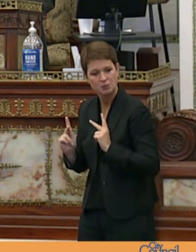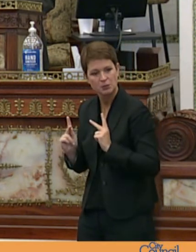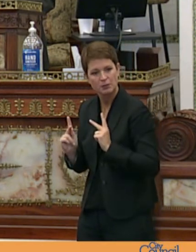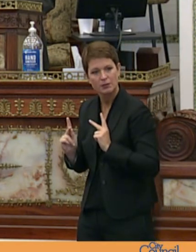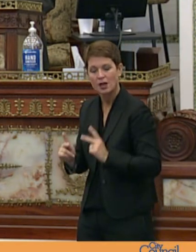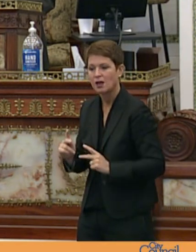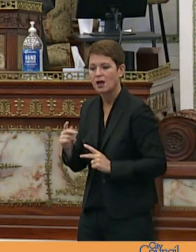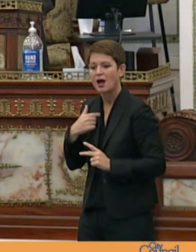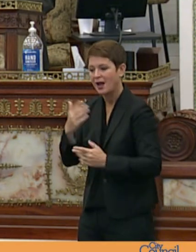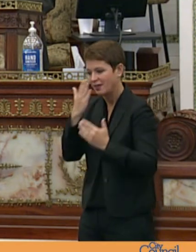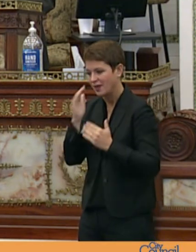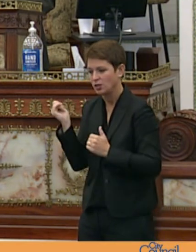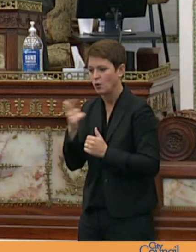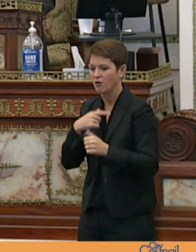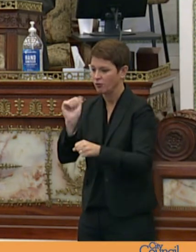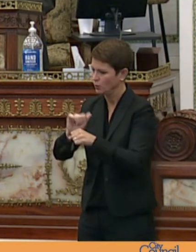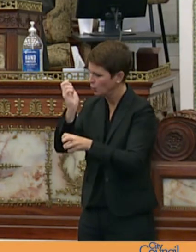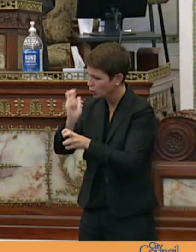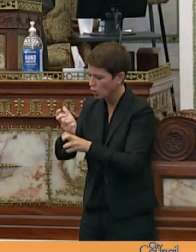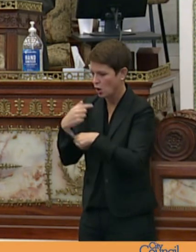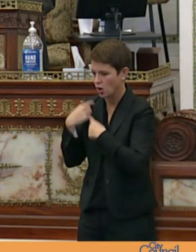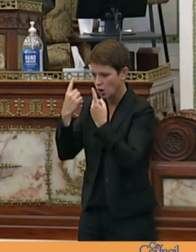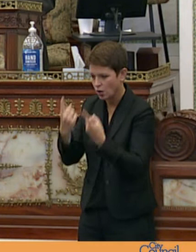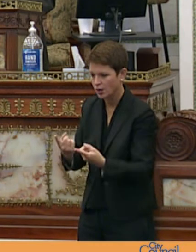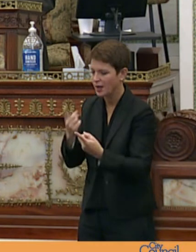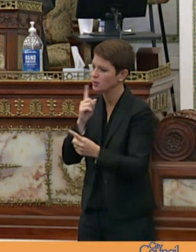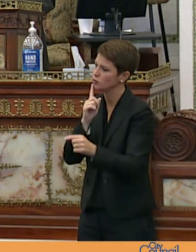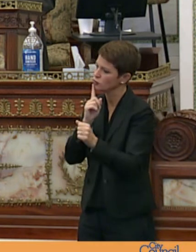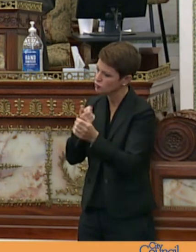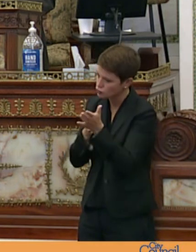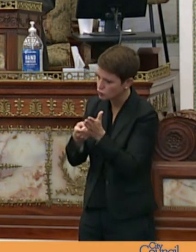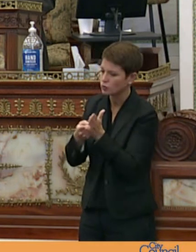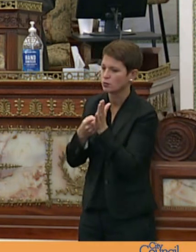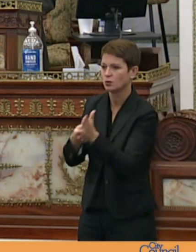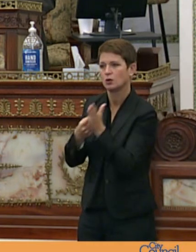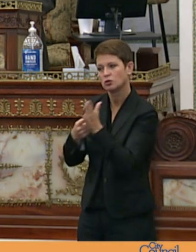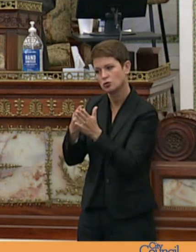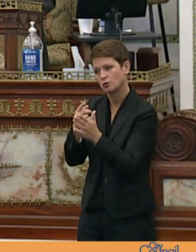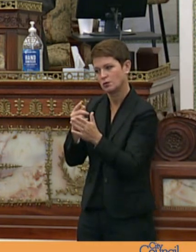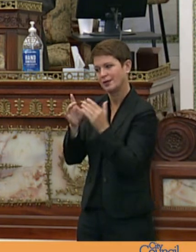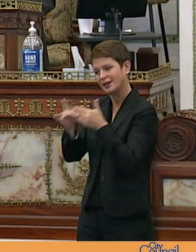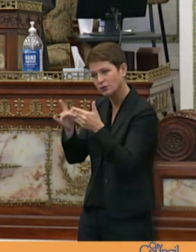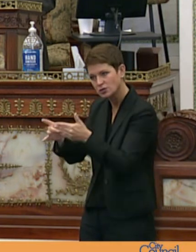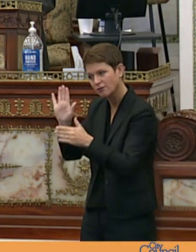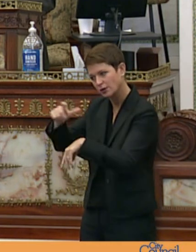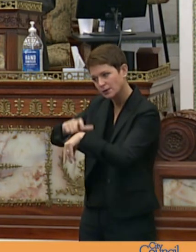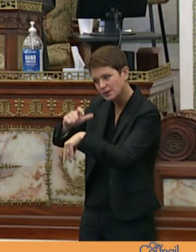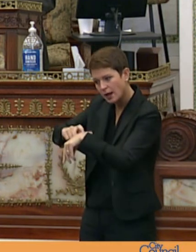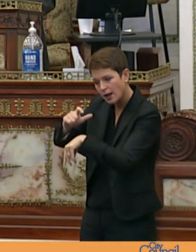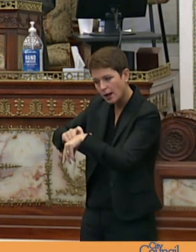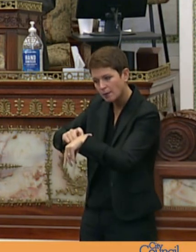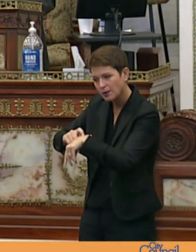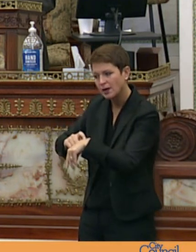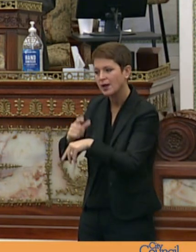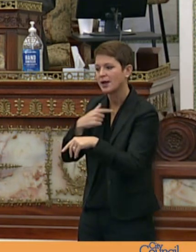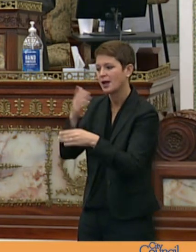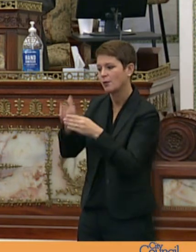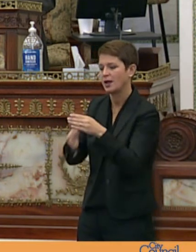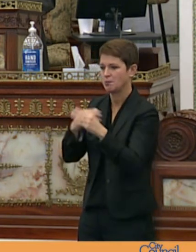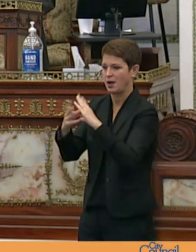to say i thank you all for your hard work and showing true leadership in such a dire time and this will end my comment